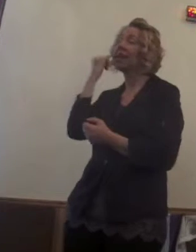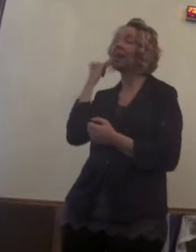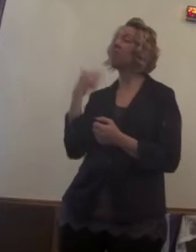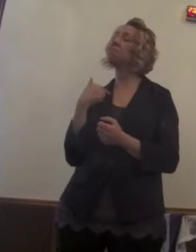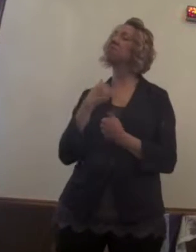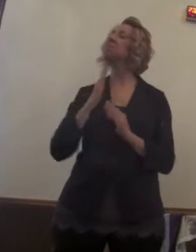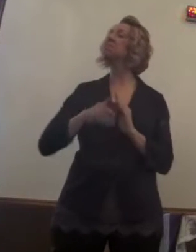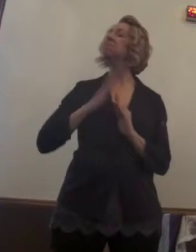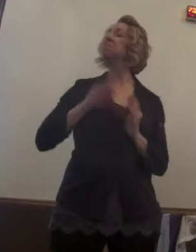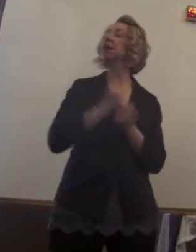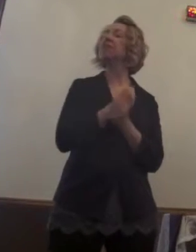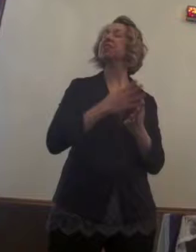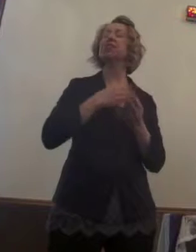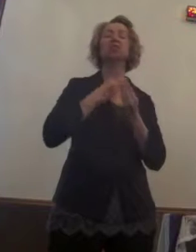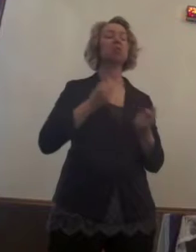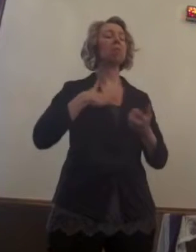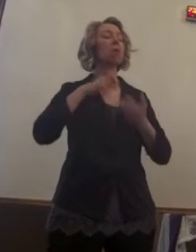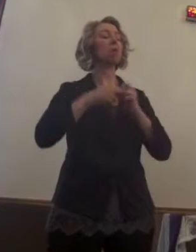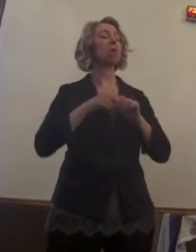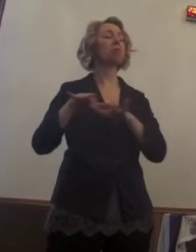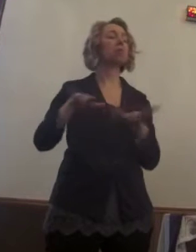Nothing that comes into our life